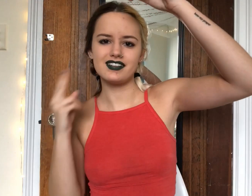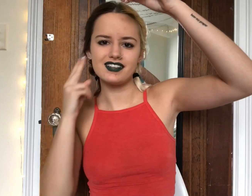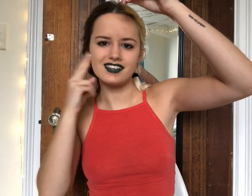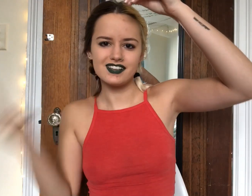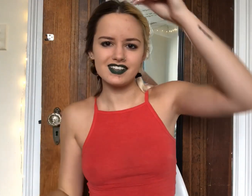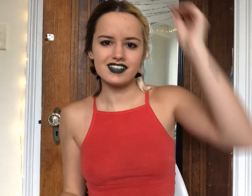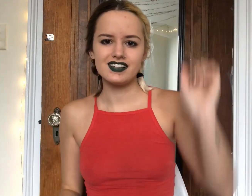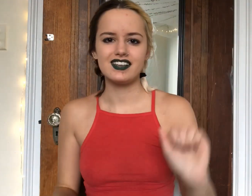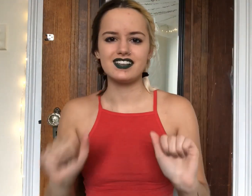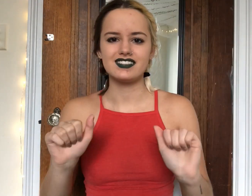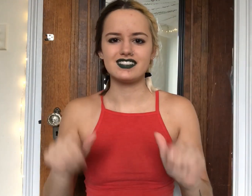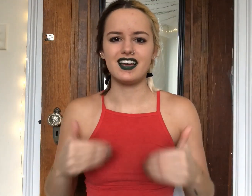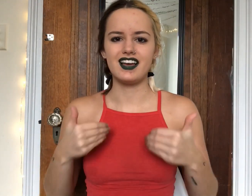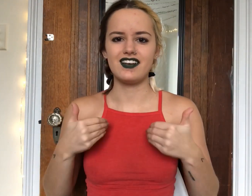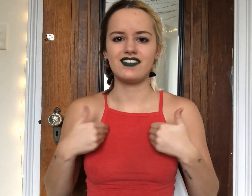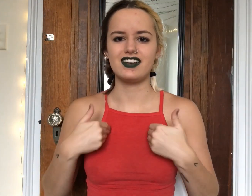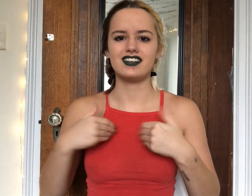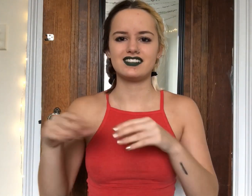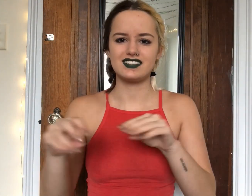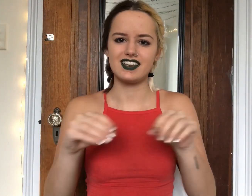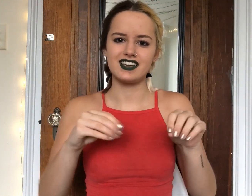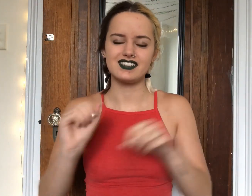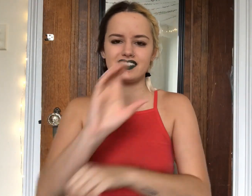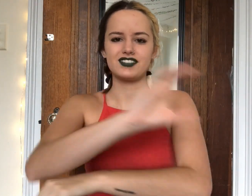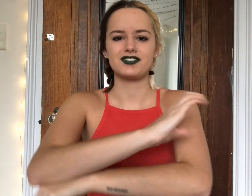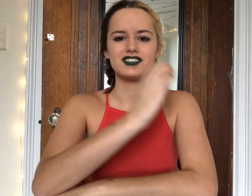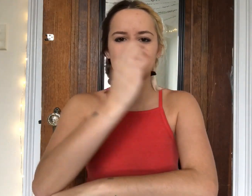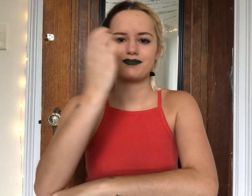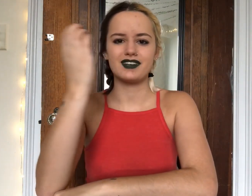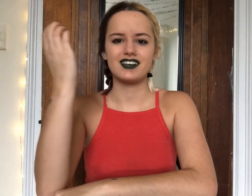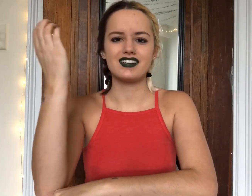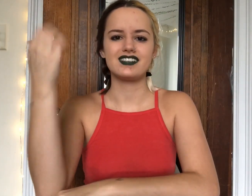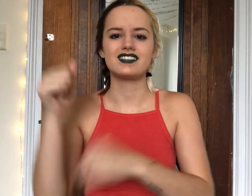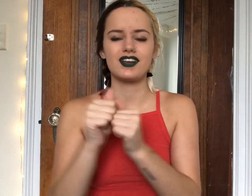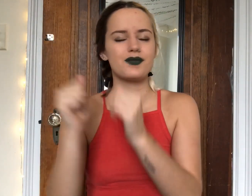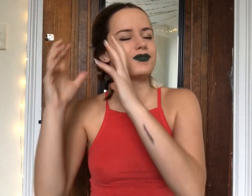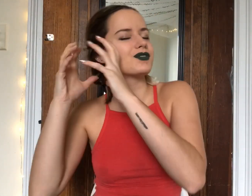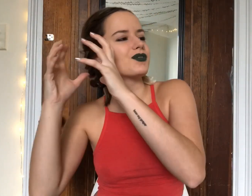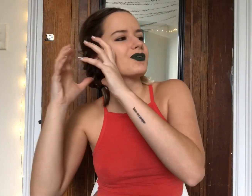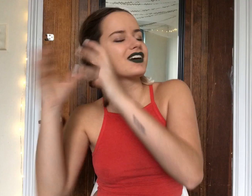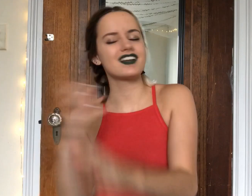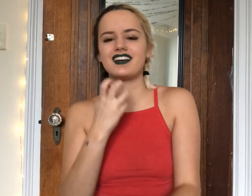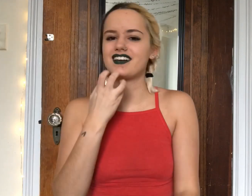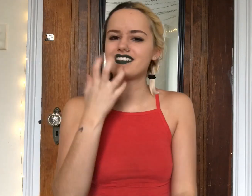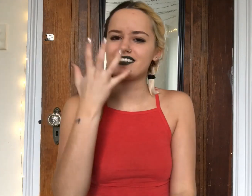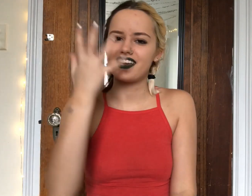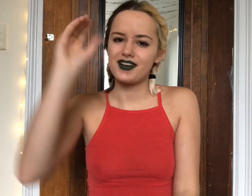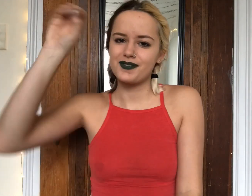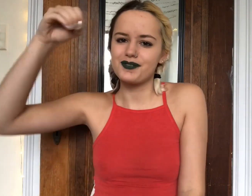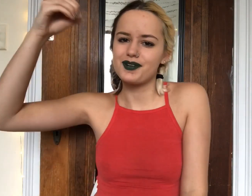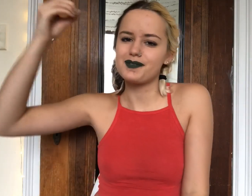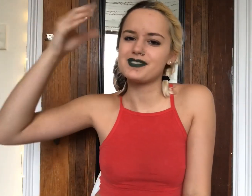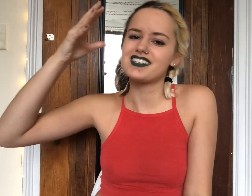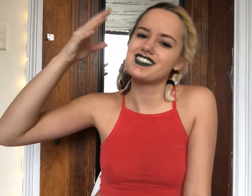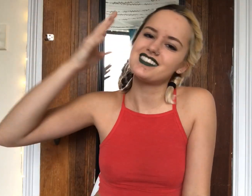Let's Have A Sandy Christmas Maybe I Can Smile For The Nights And A Warm Sunshine